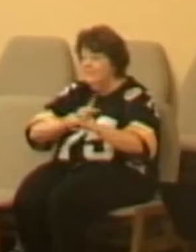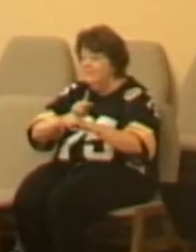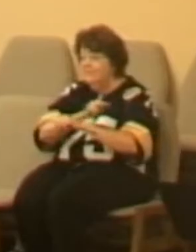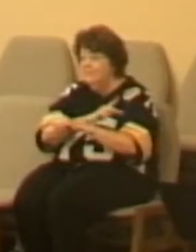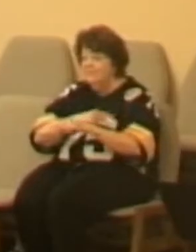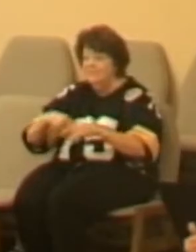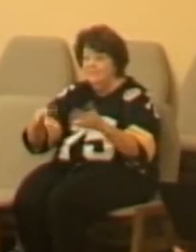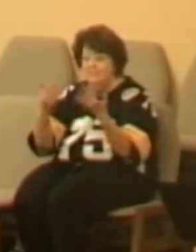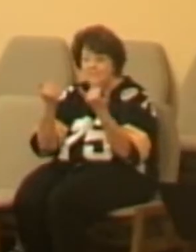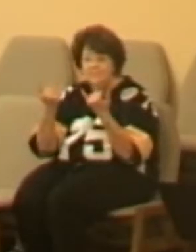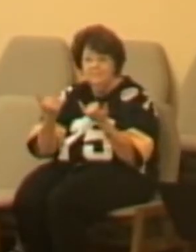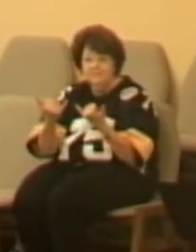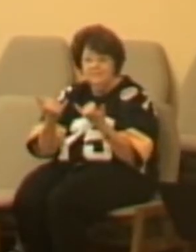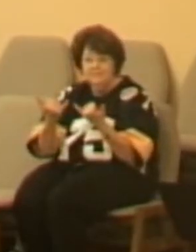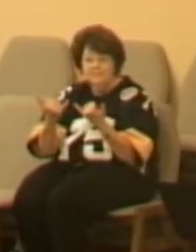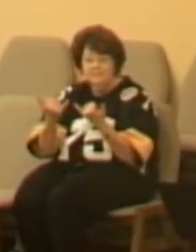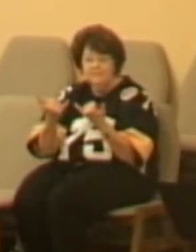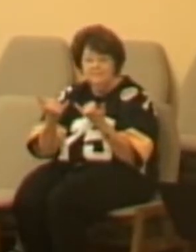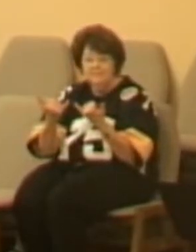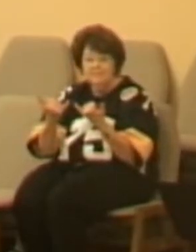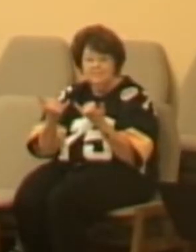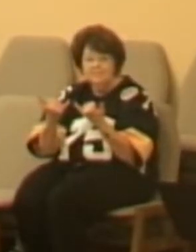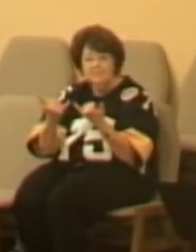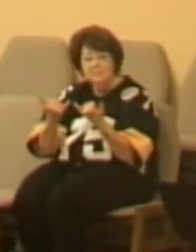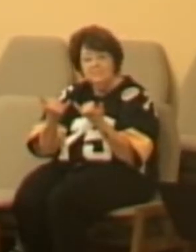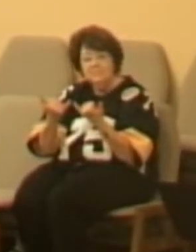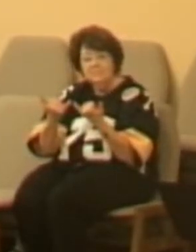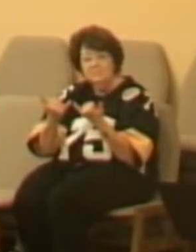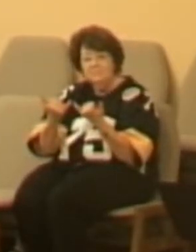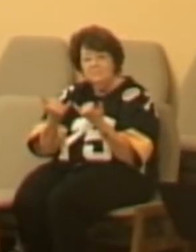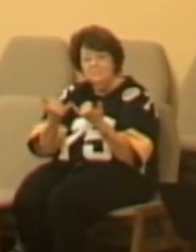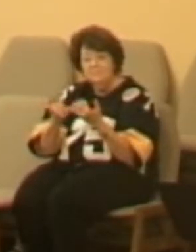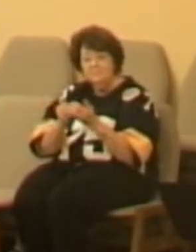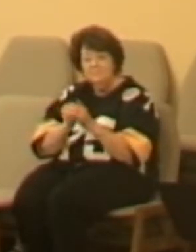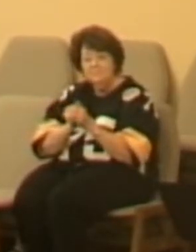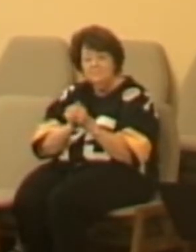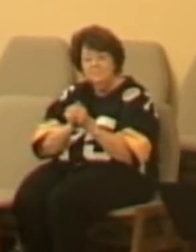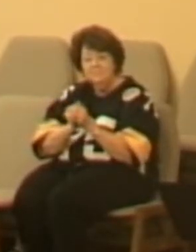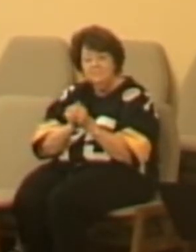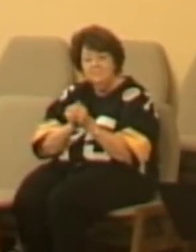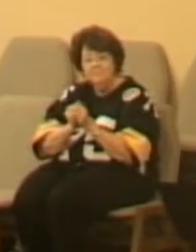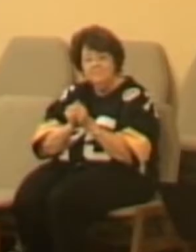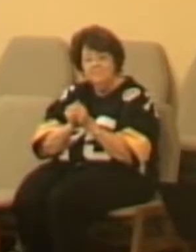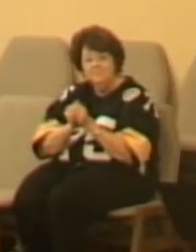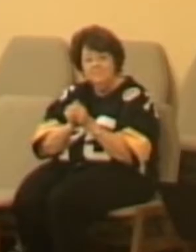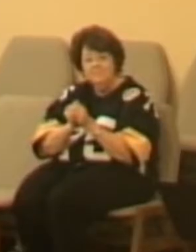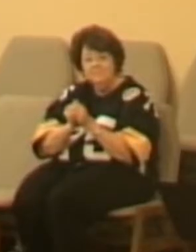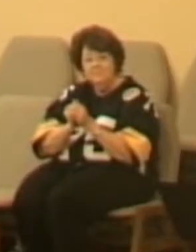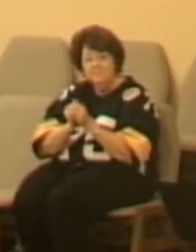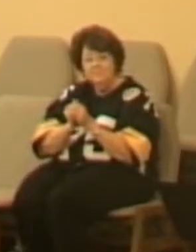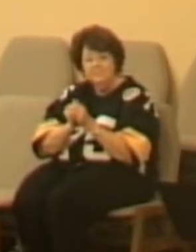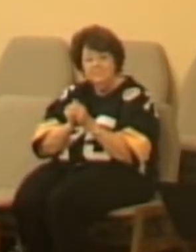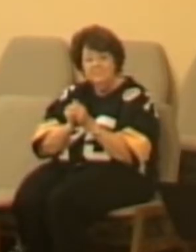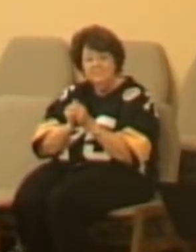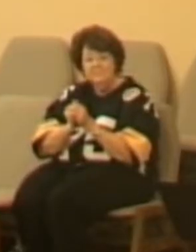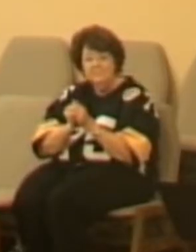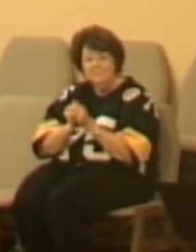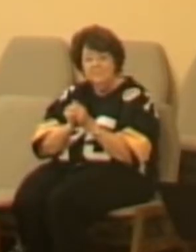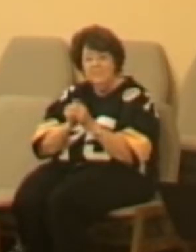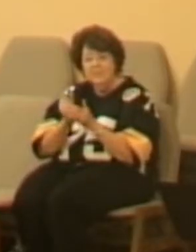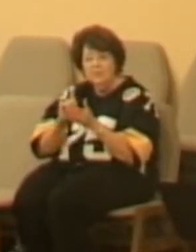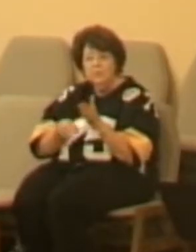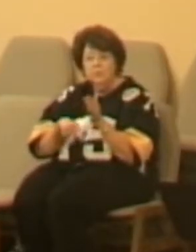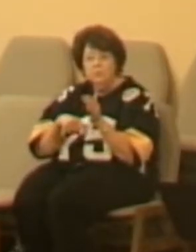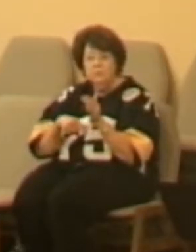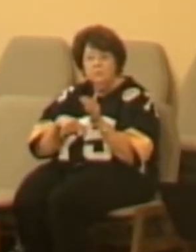the kingdom of heaven has come near, or the kingdom of heaven is at hand. However you translate it, what does it tell you